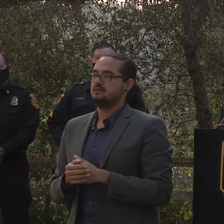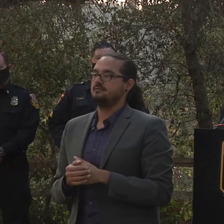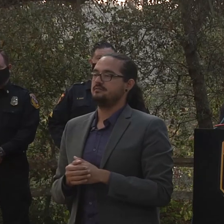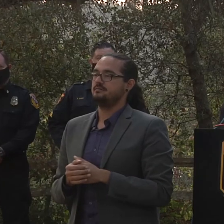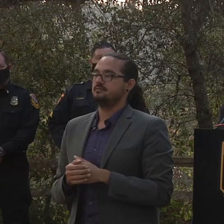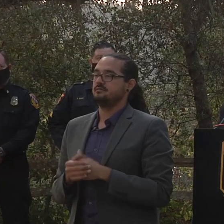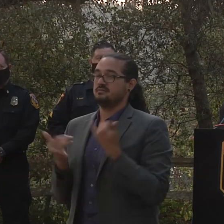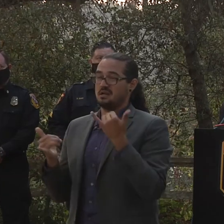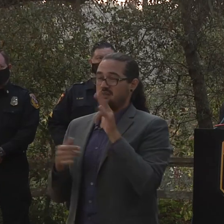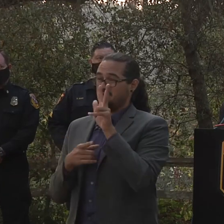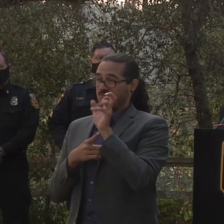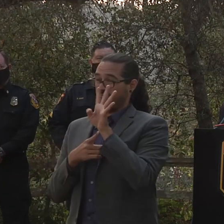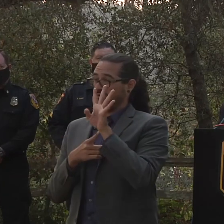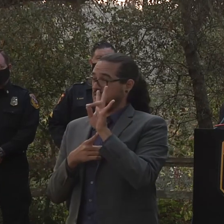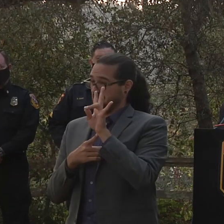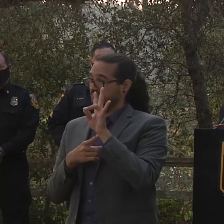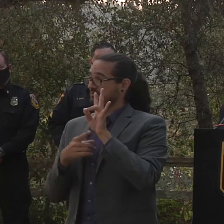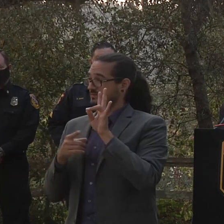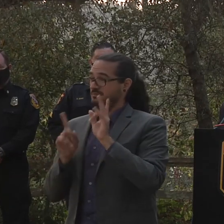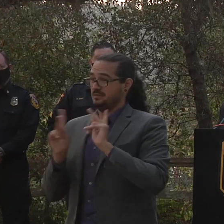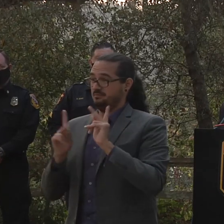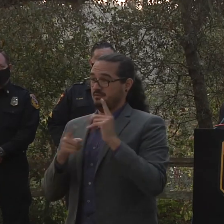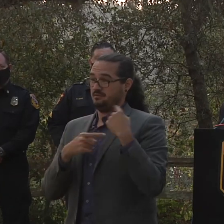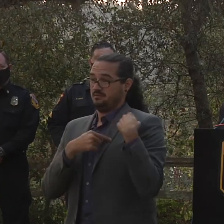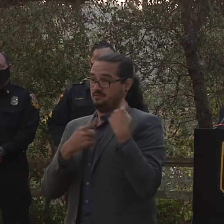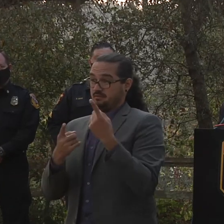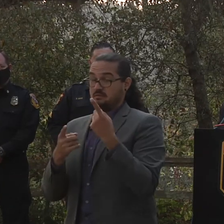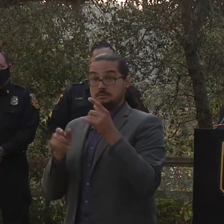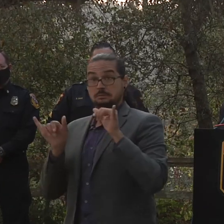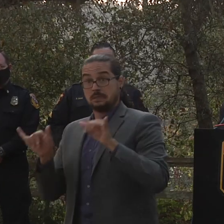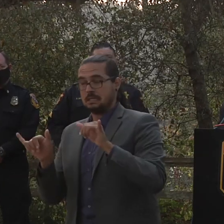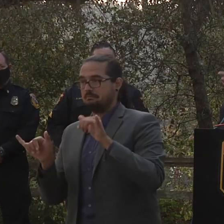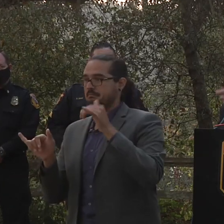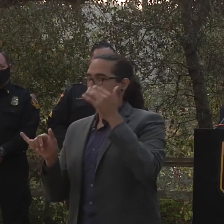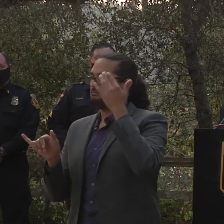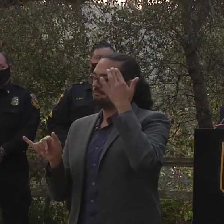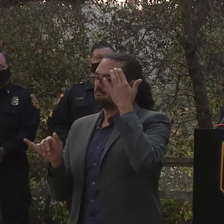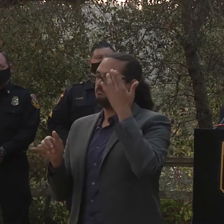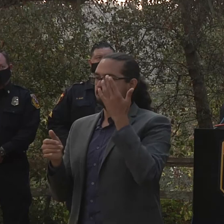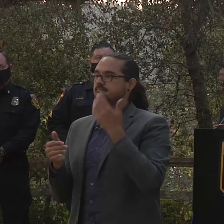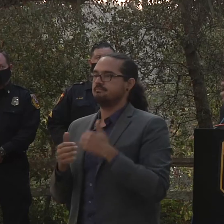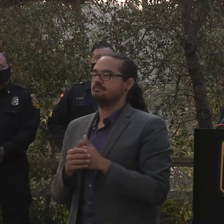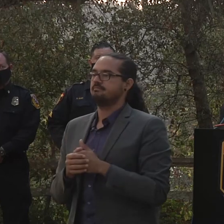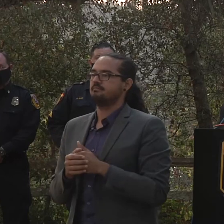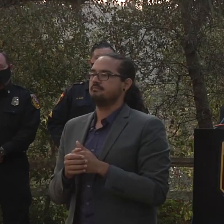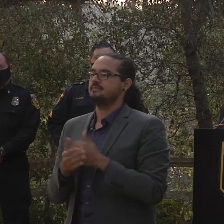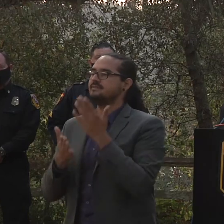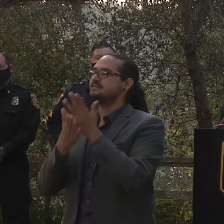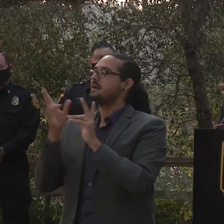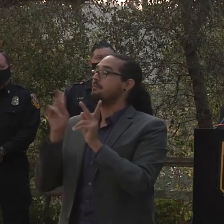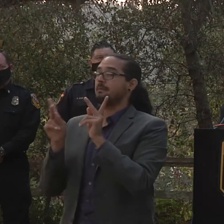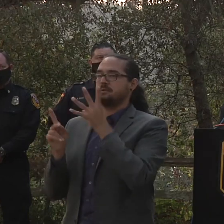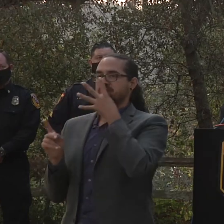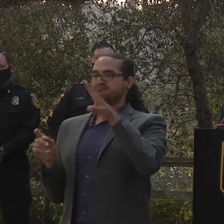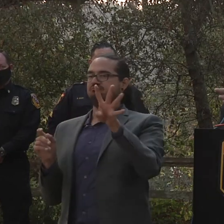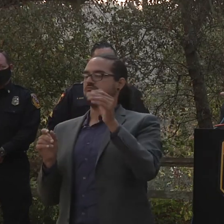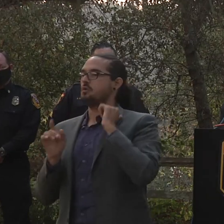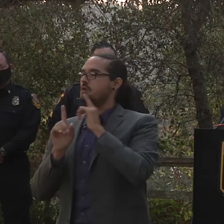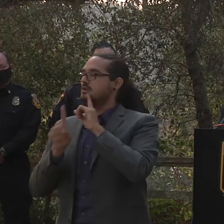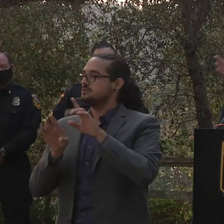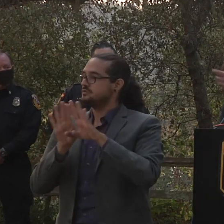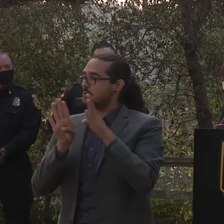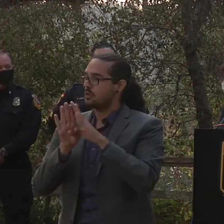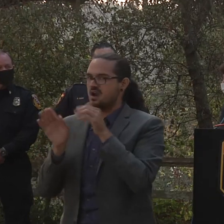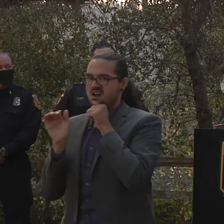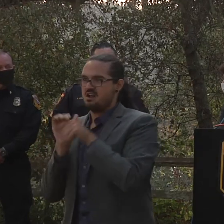is still the case now granted if people didn't answer the door or they're hiding from us there could be other mitigating circumstances there but three